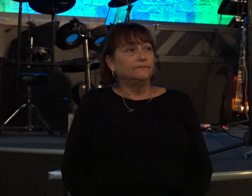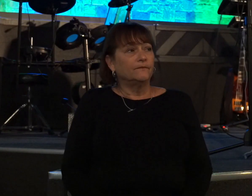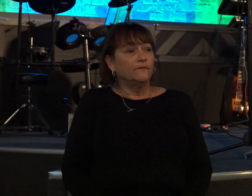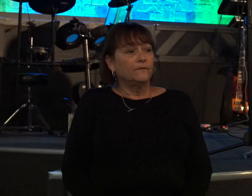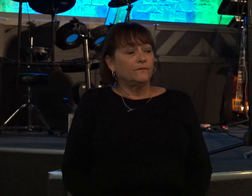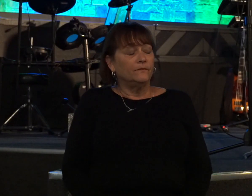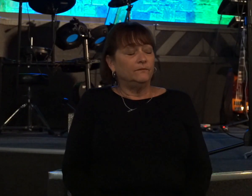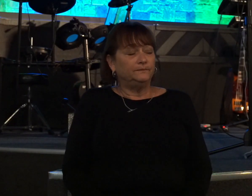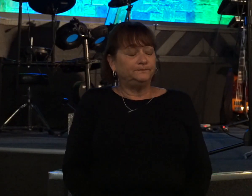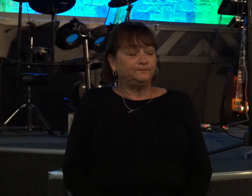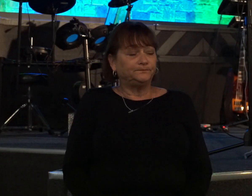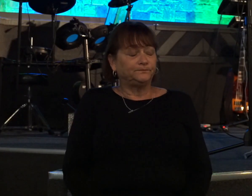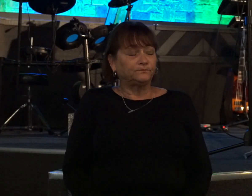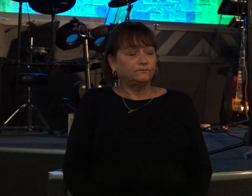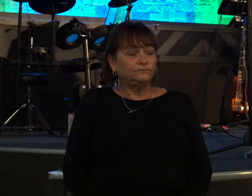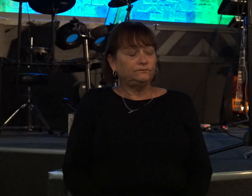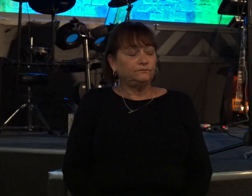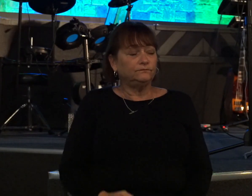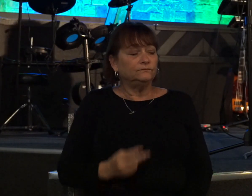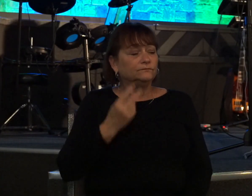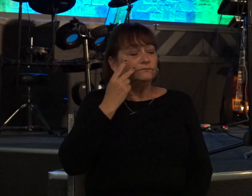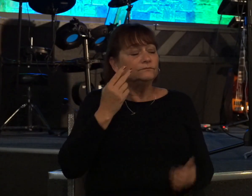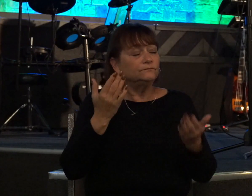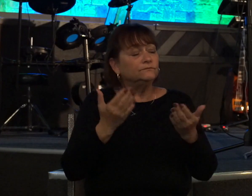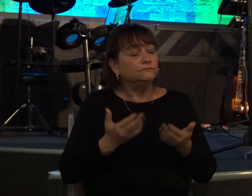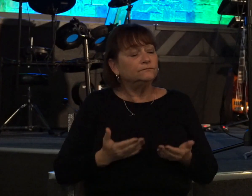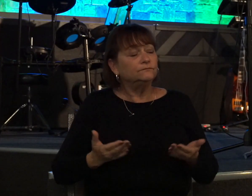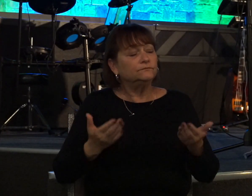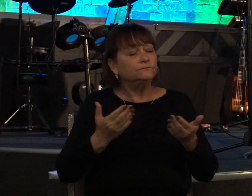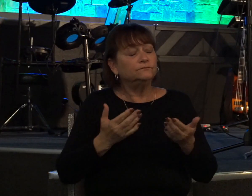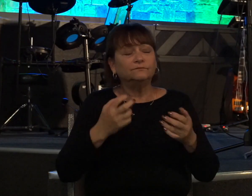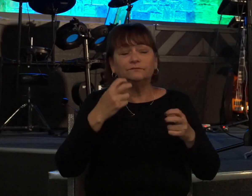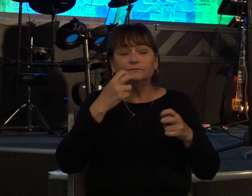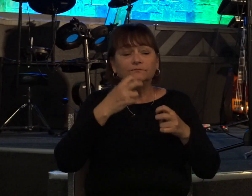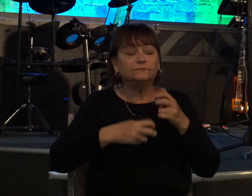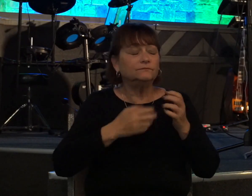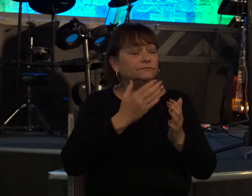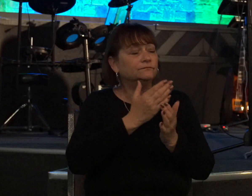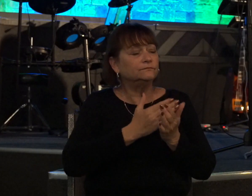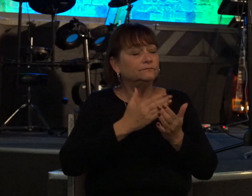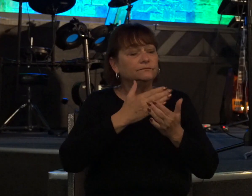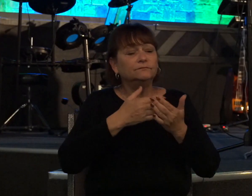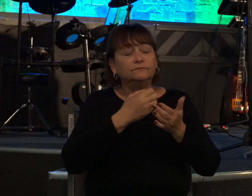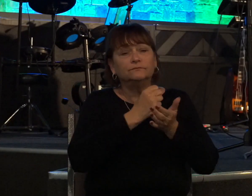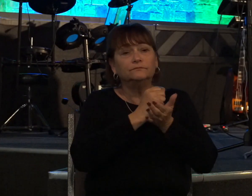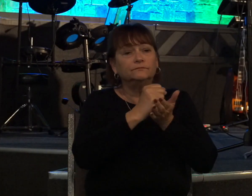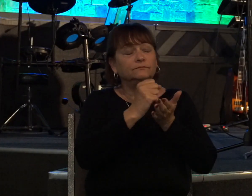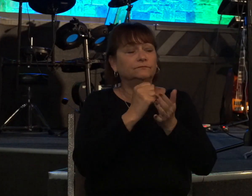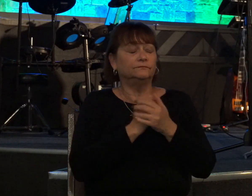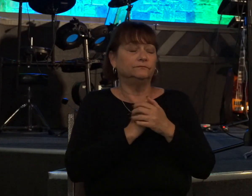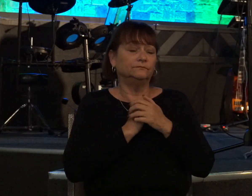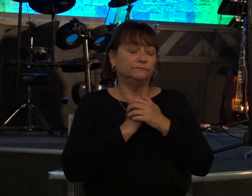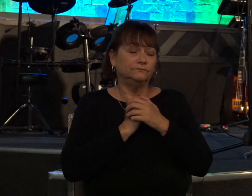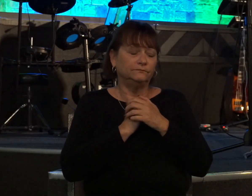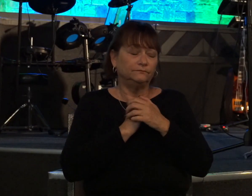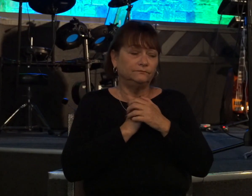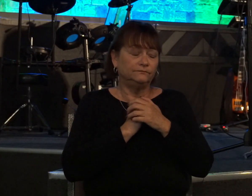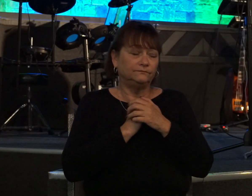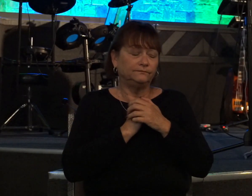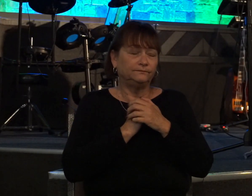and so we just see here a tough section of scripture um and something you're always